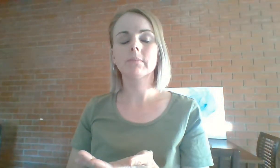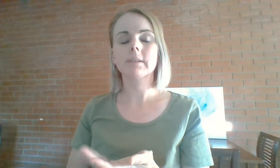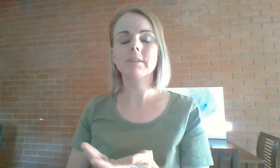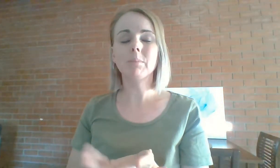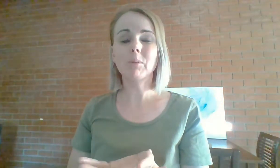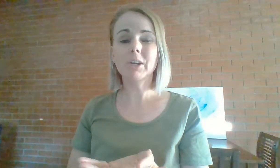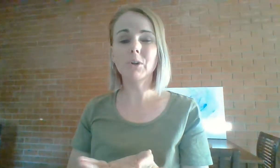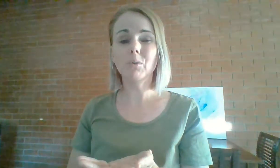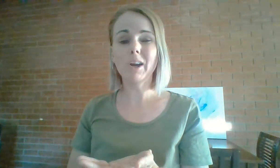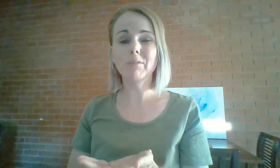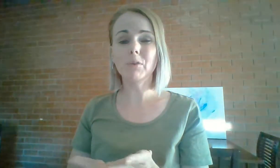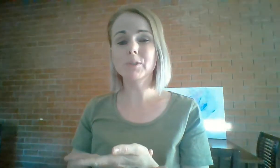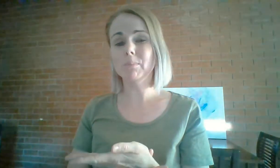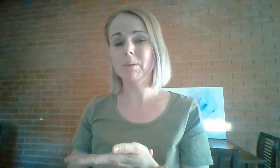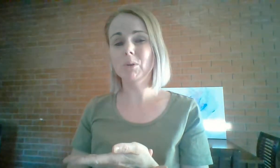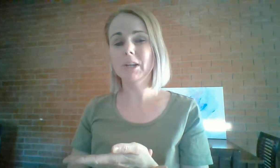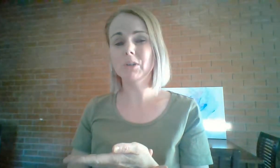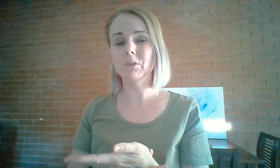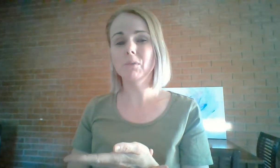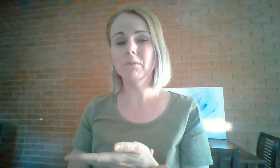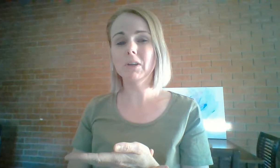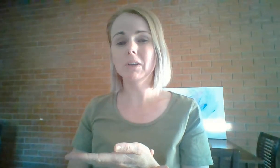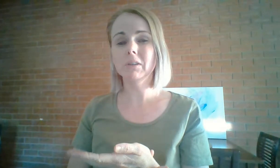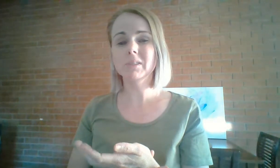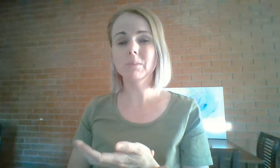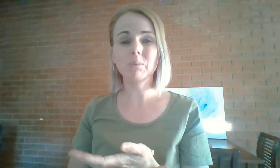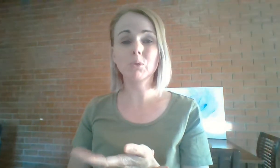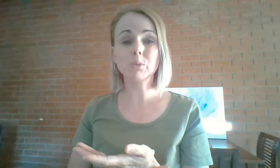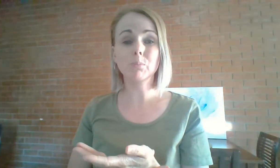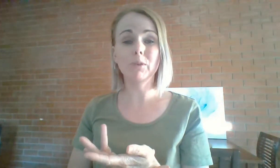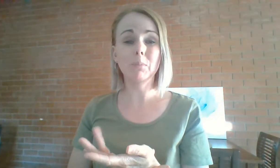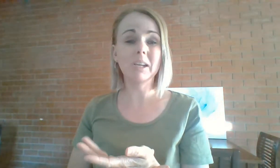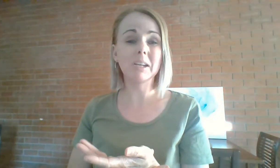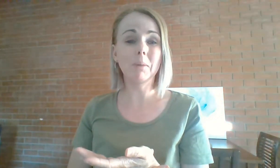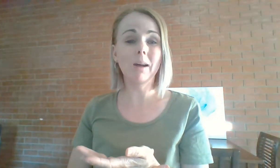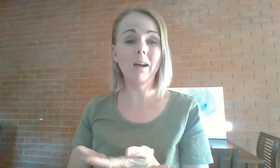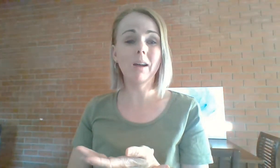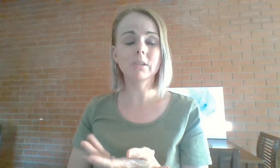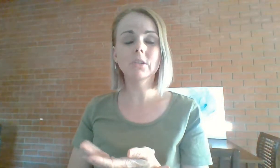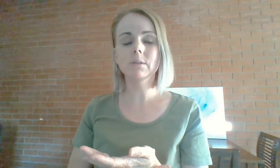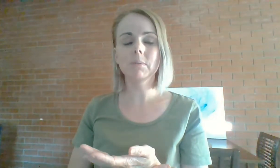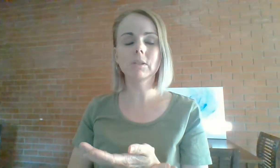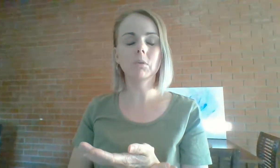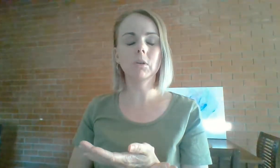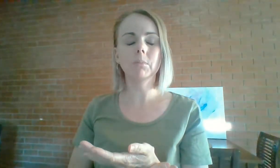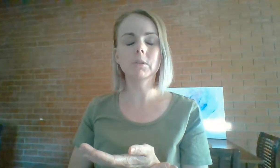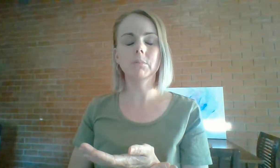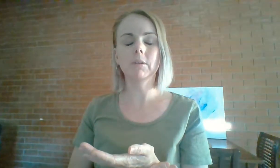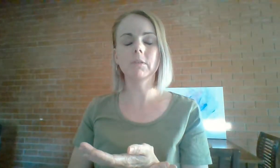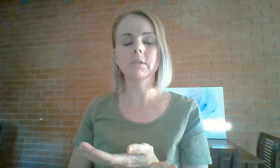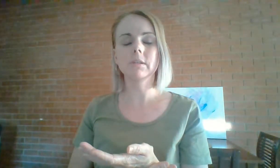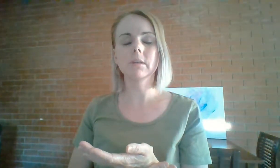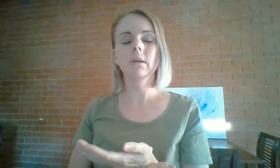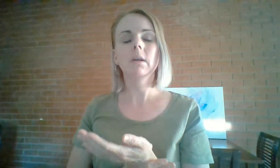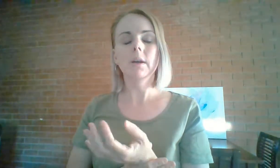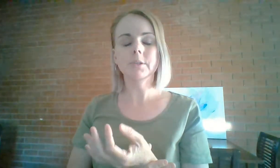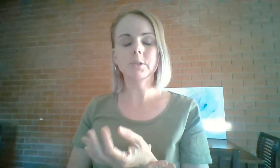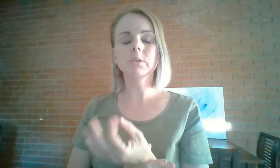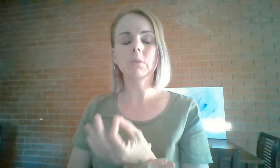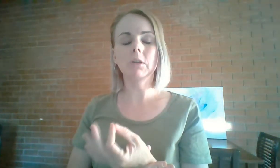Some people like to go to a rainforest. Some people like to go to the river. Some people just prefer being in a park. just depends what your personal preference is. As long as when you